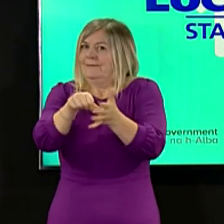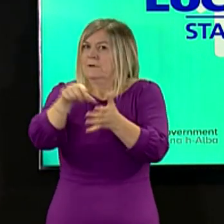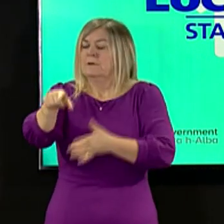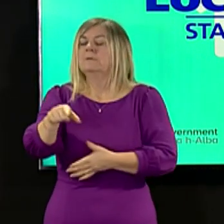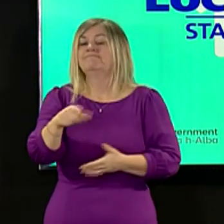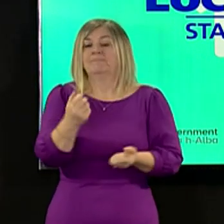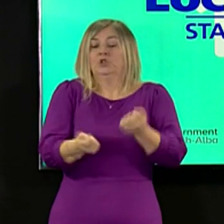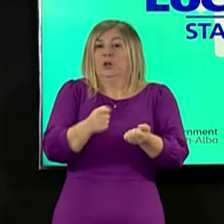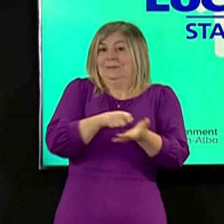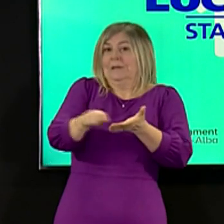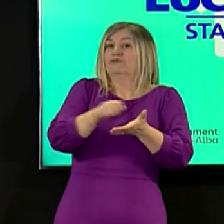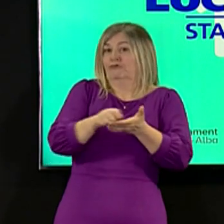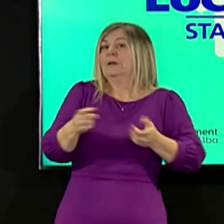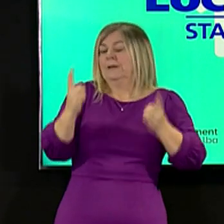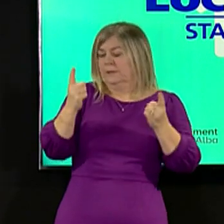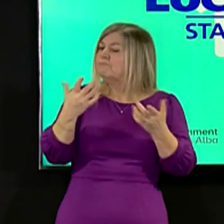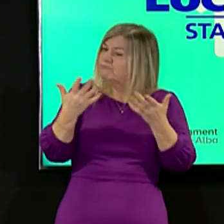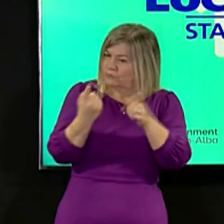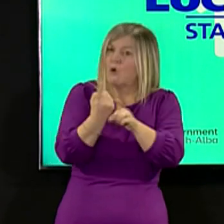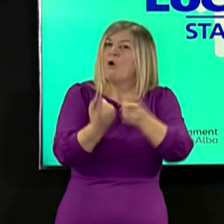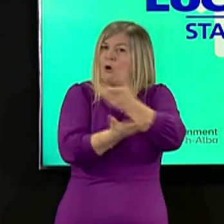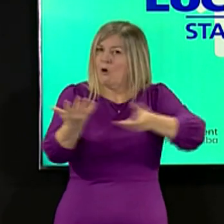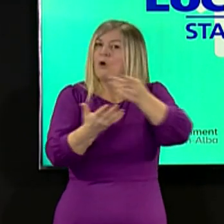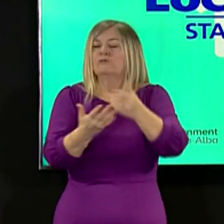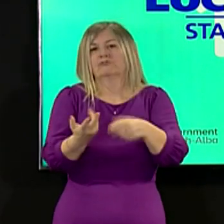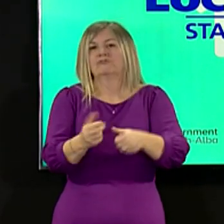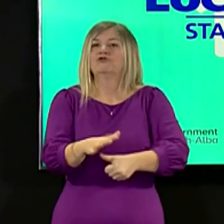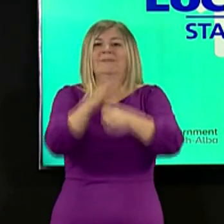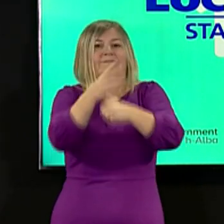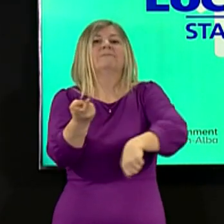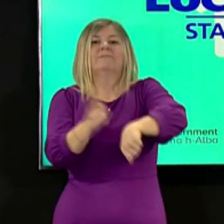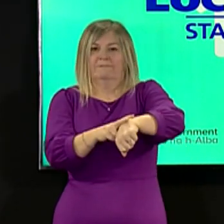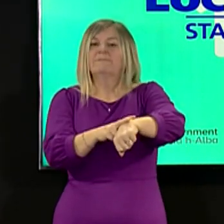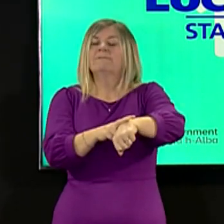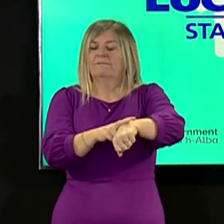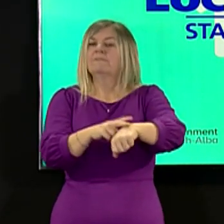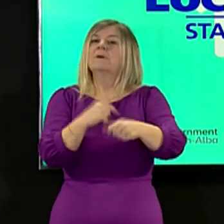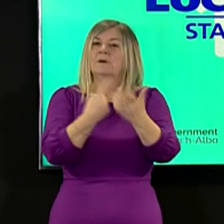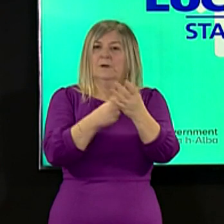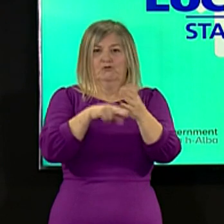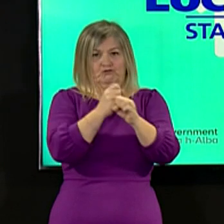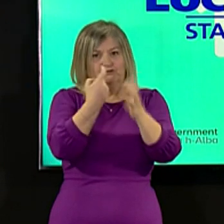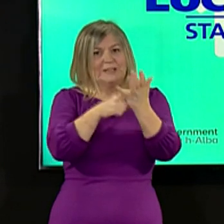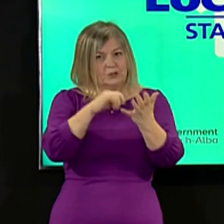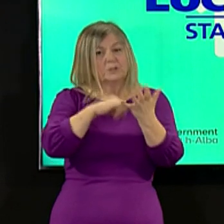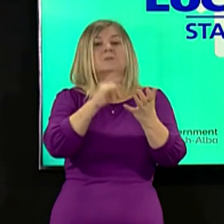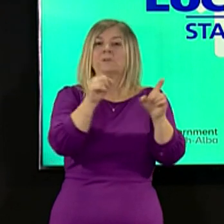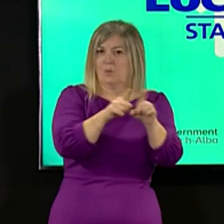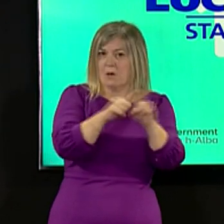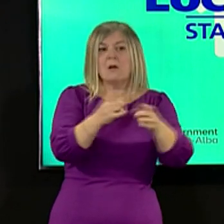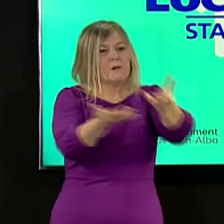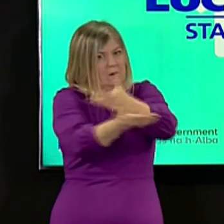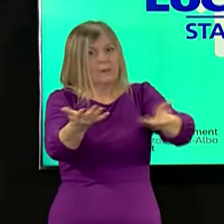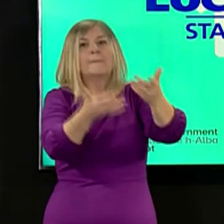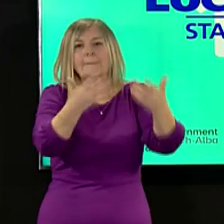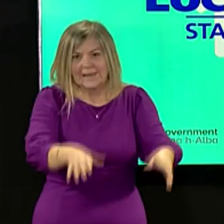has spoken to the Chief Constable and to Rangers Football Club and will be doing so again to understand why the events of yesterday took place as they